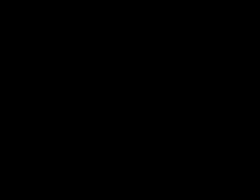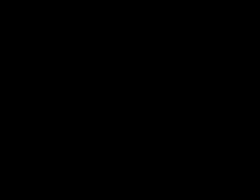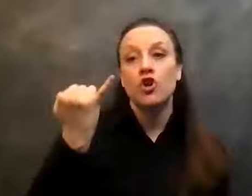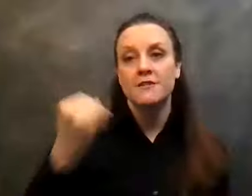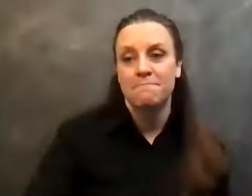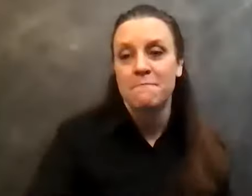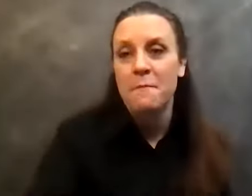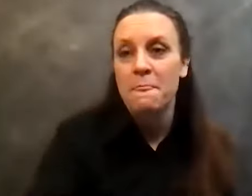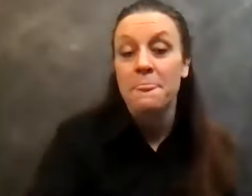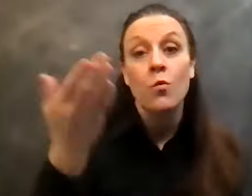Please welcome Chris.